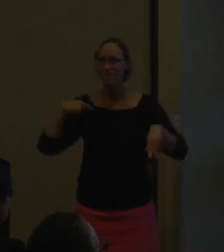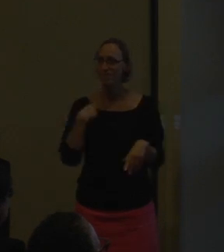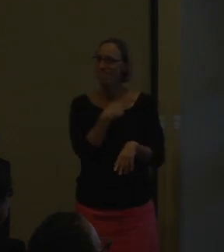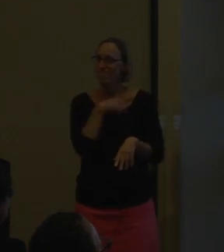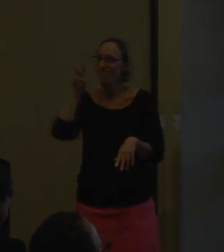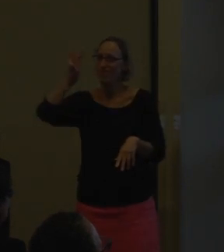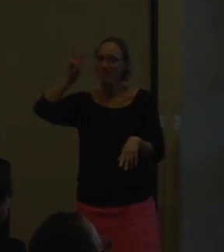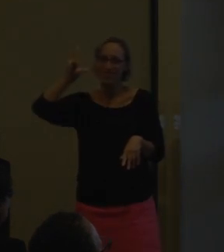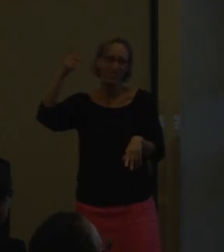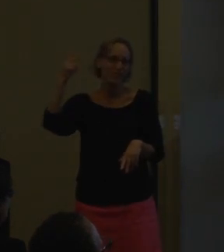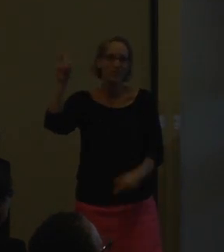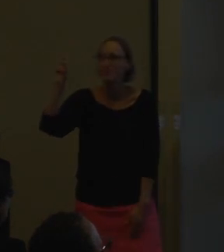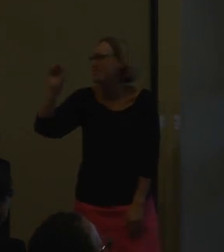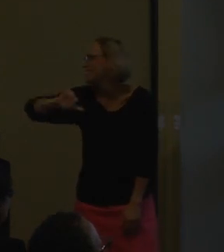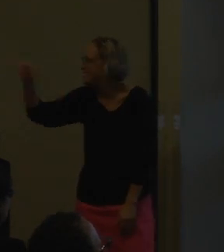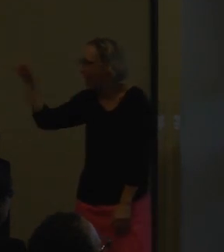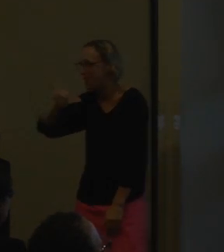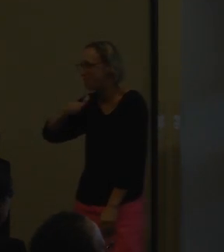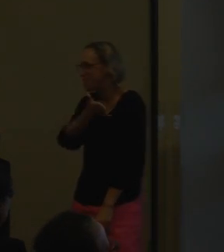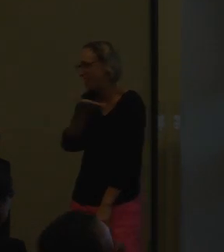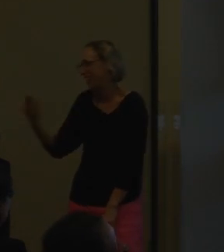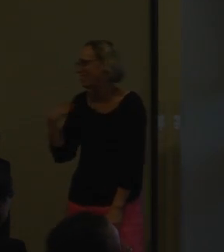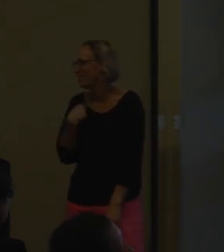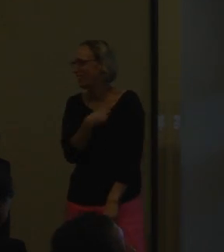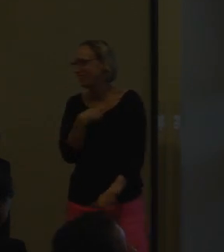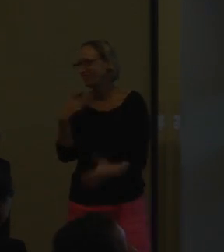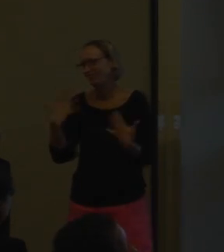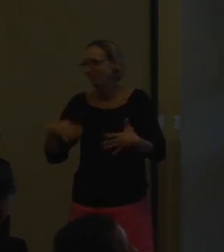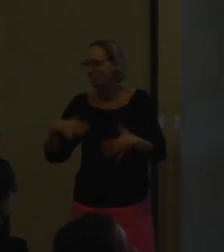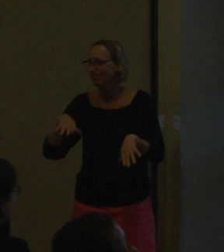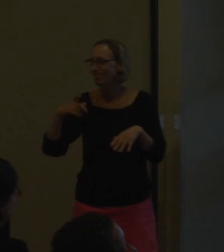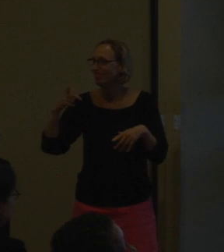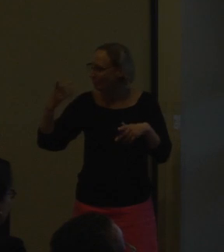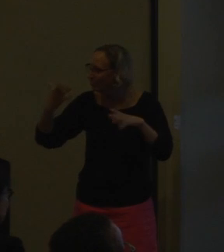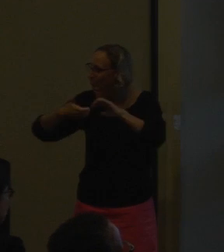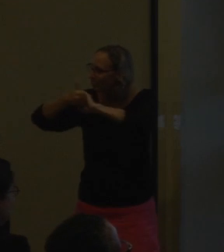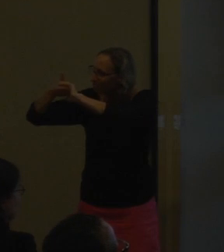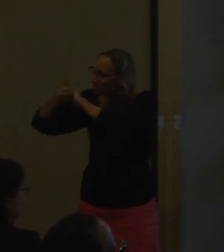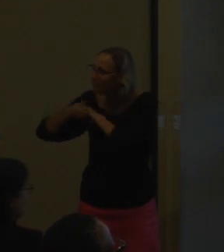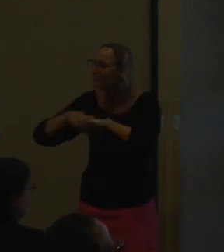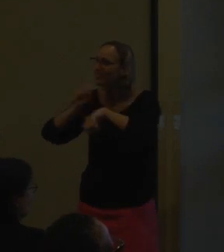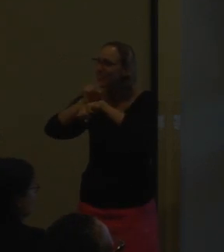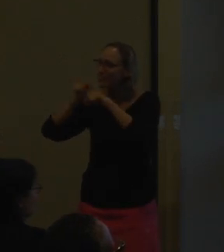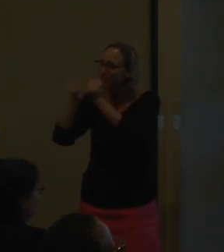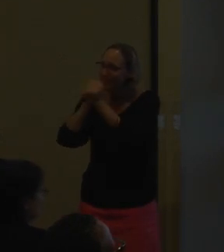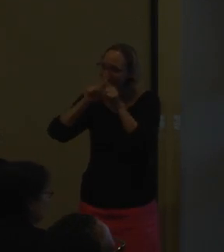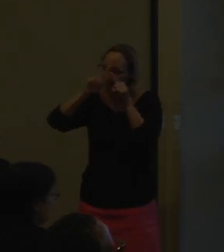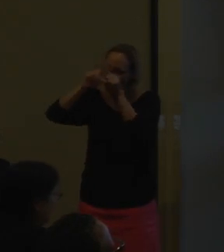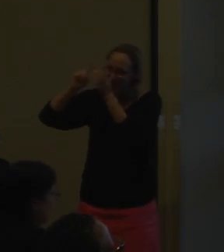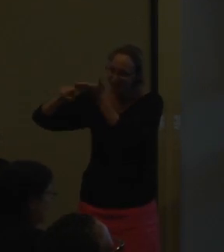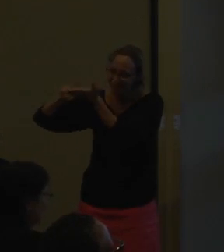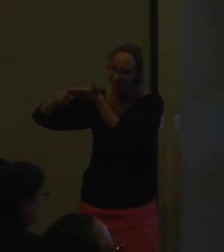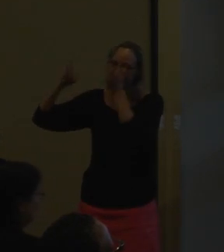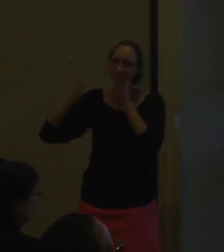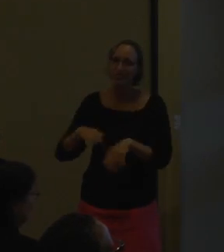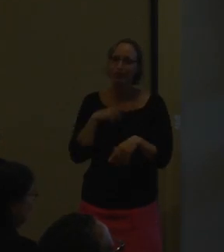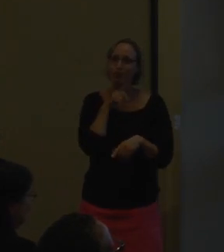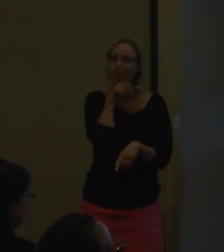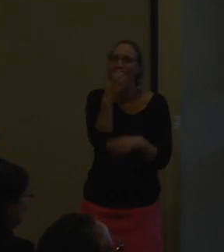that with people. Visual language learners, we do the same thing. We work together with